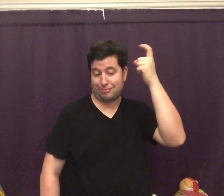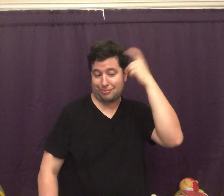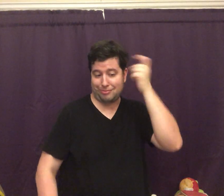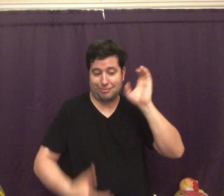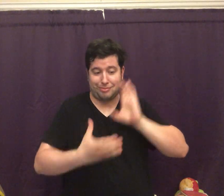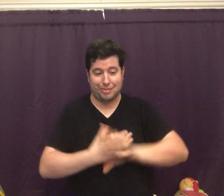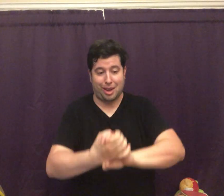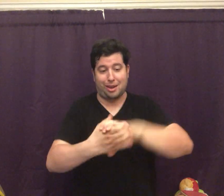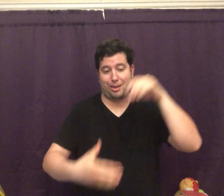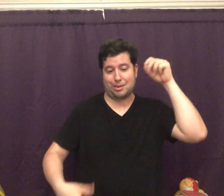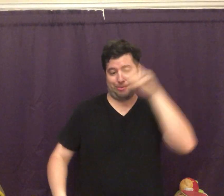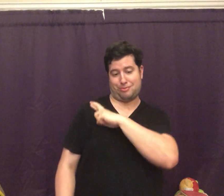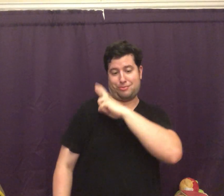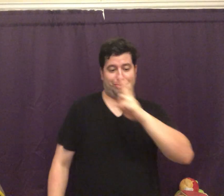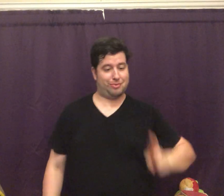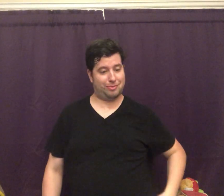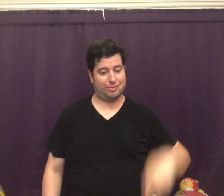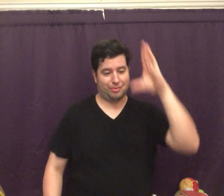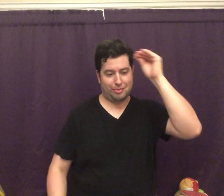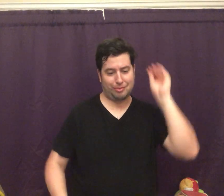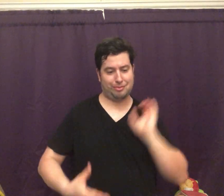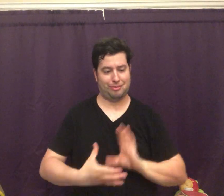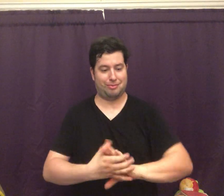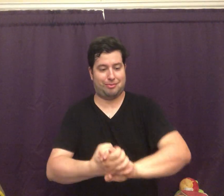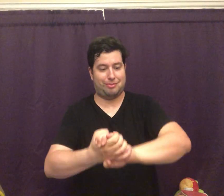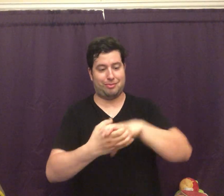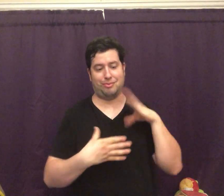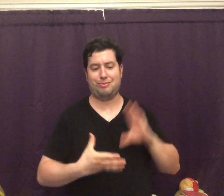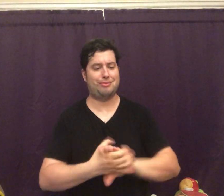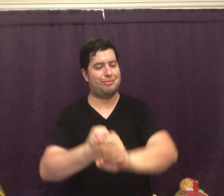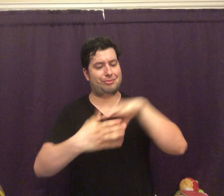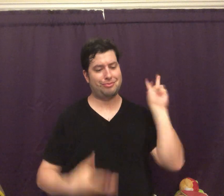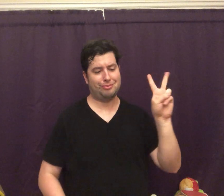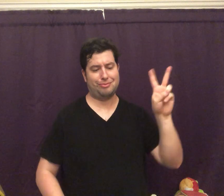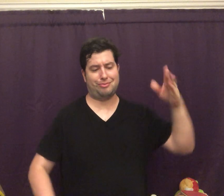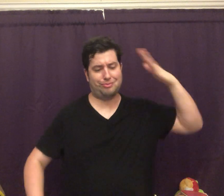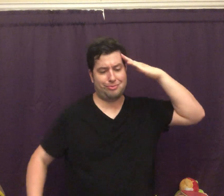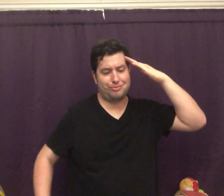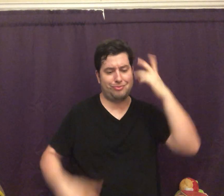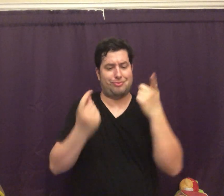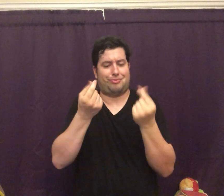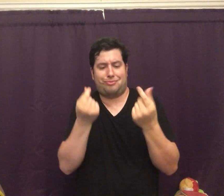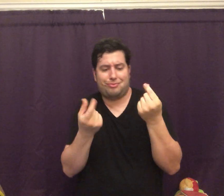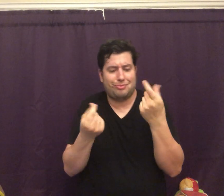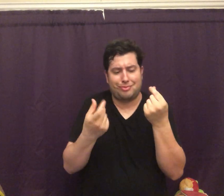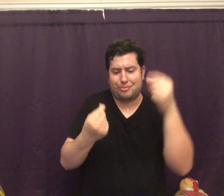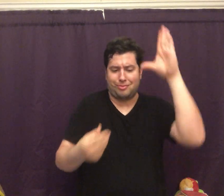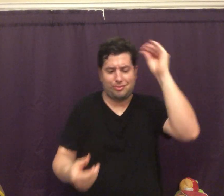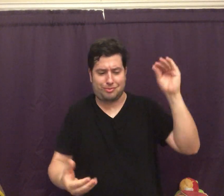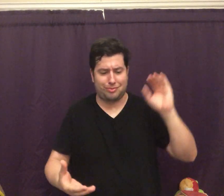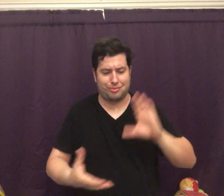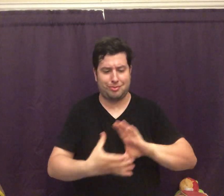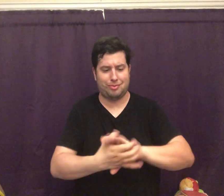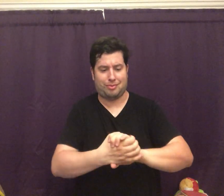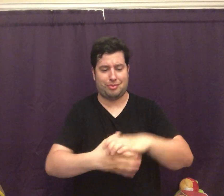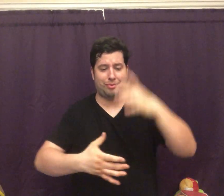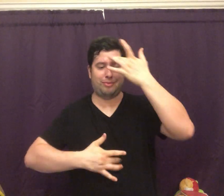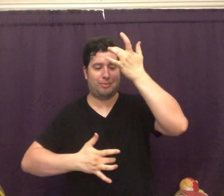senses came. I was married for the stature of my husband's name. On to marriage number two. I knew what I had to do. My poor husband fell